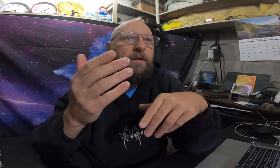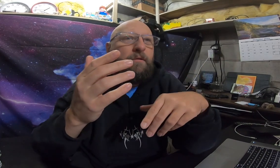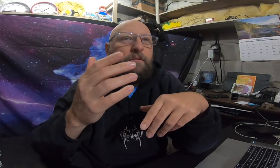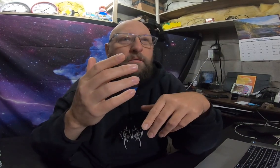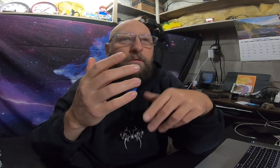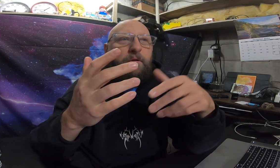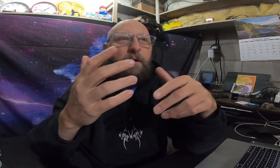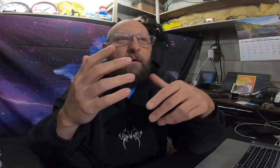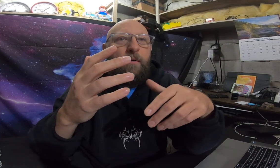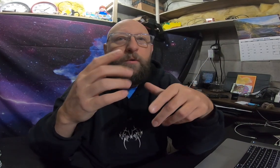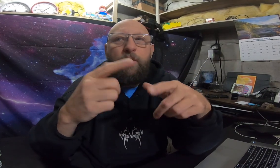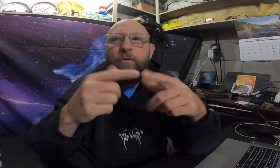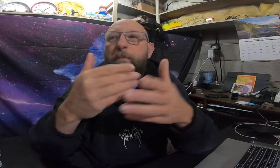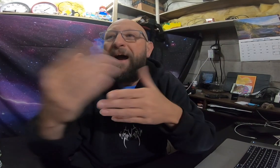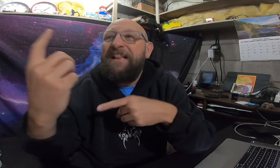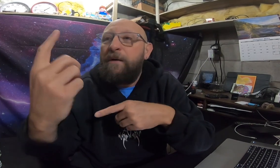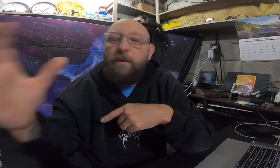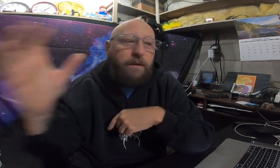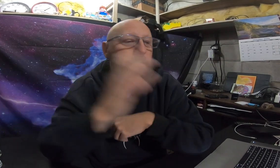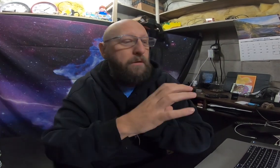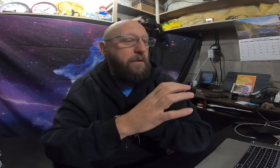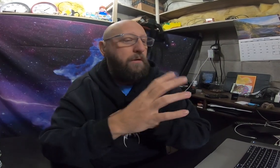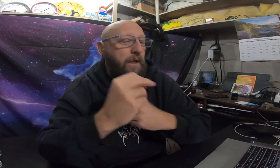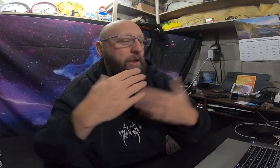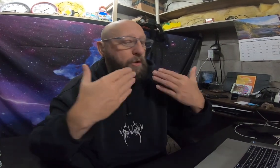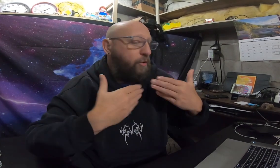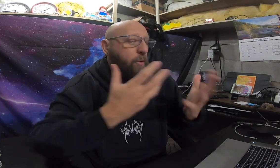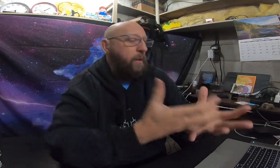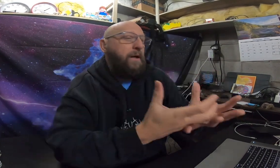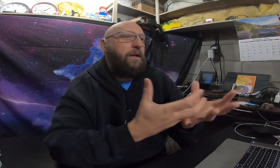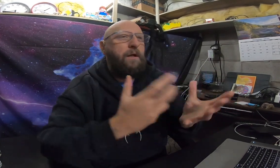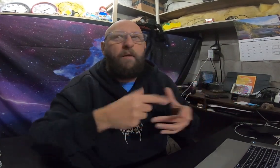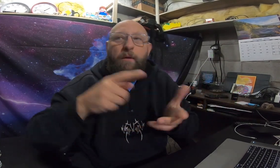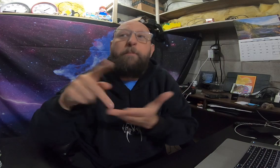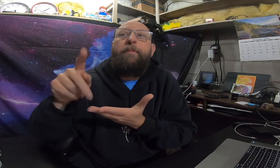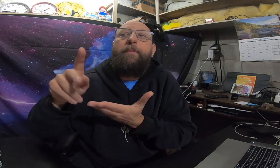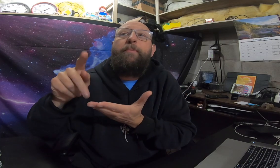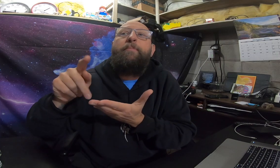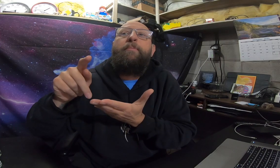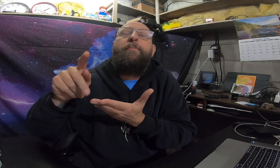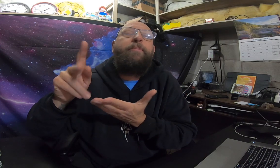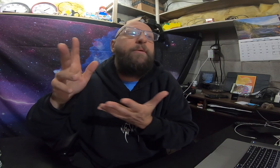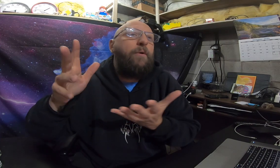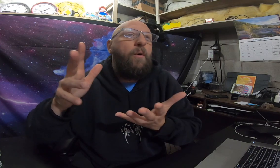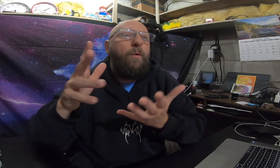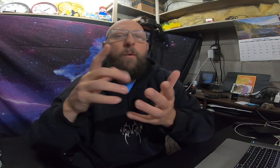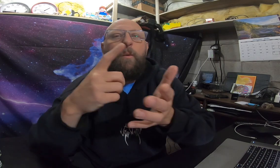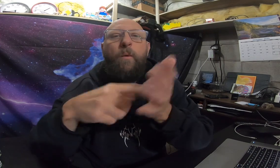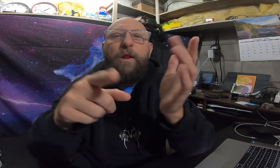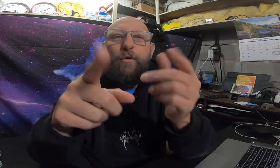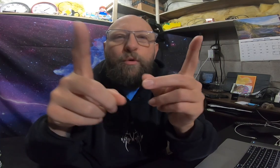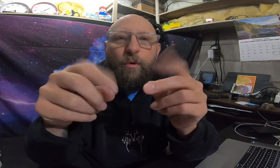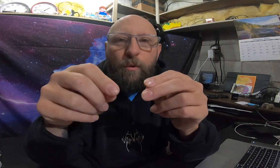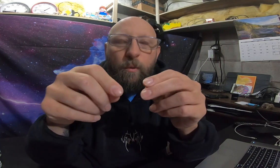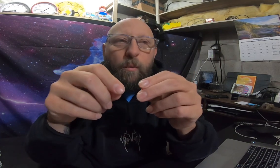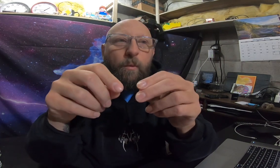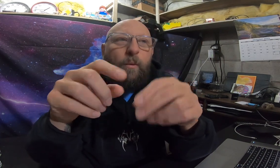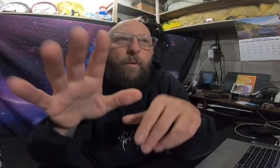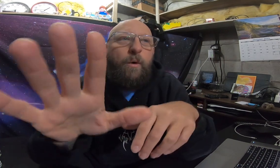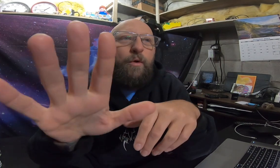you know to buy something and enjoy and then what do you do with